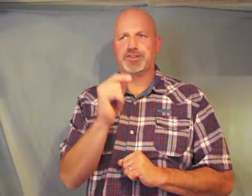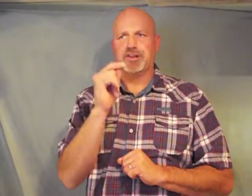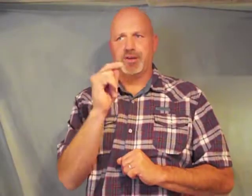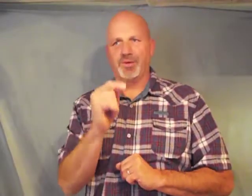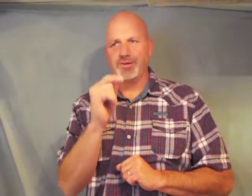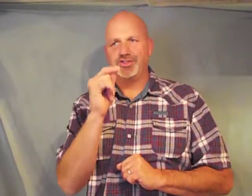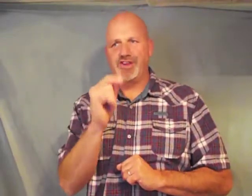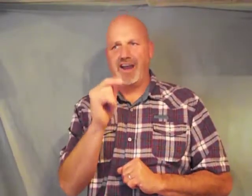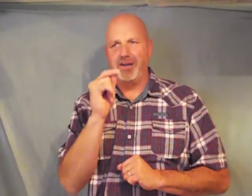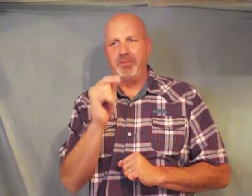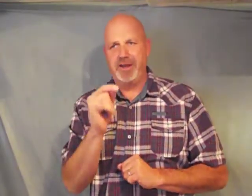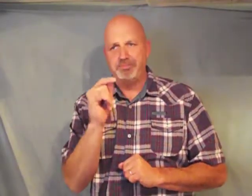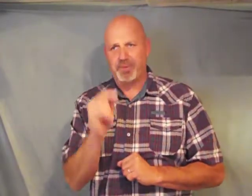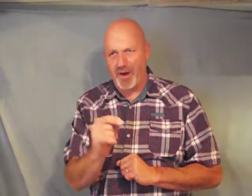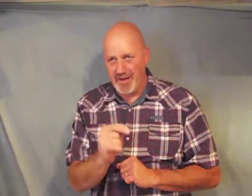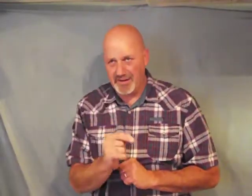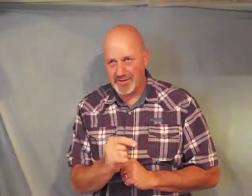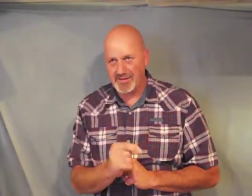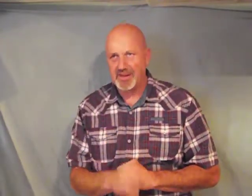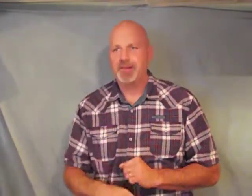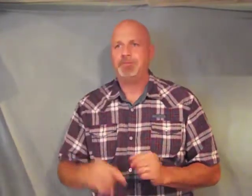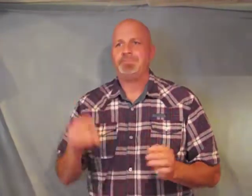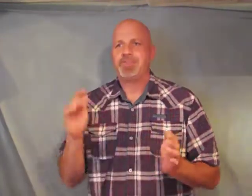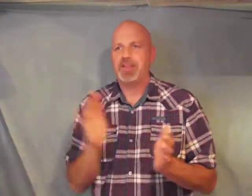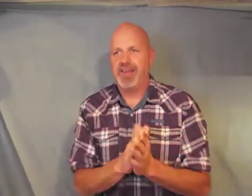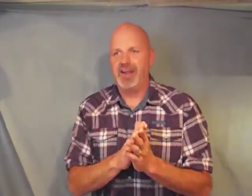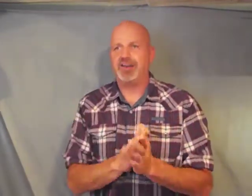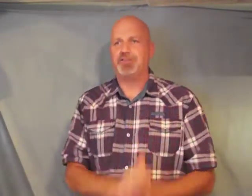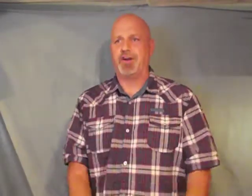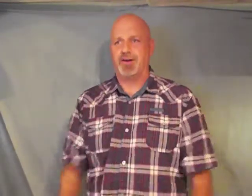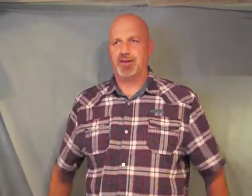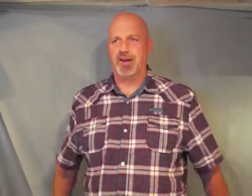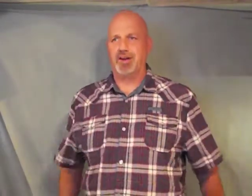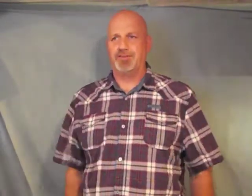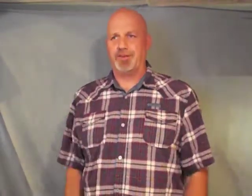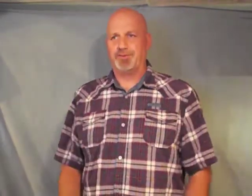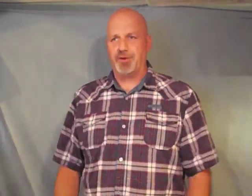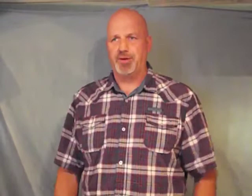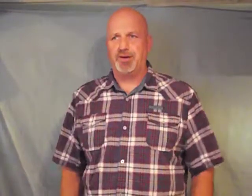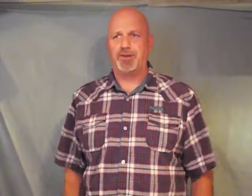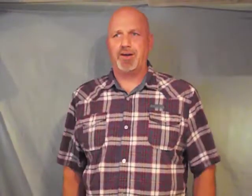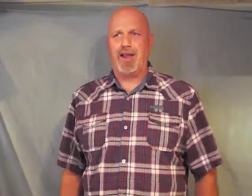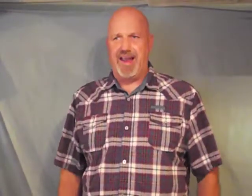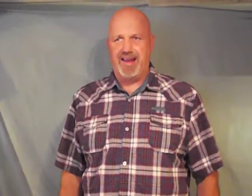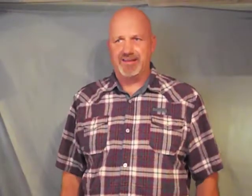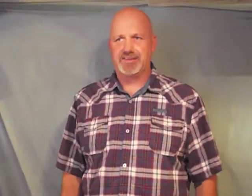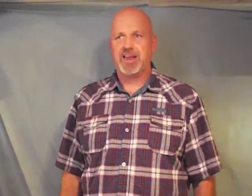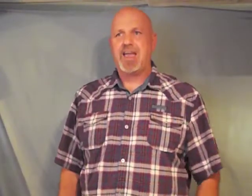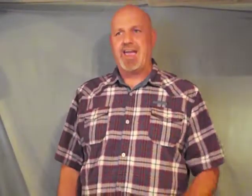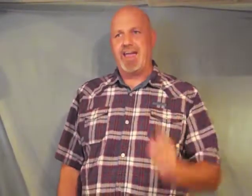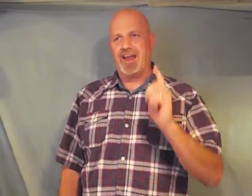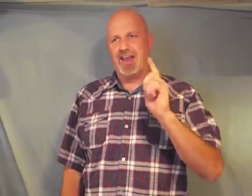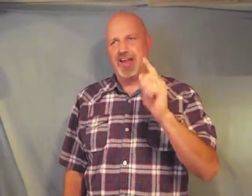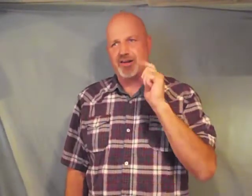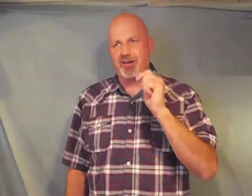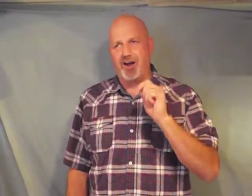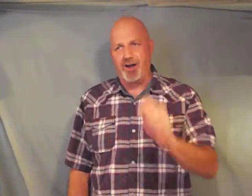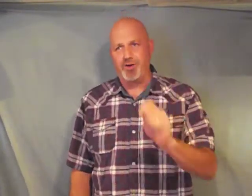the Lord shall be praised give her of the fruit of her hands and let her own